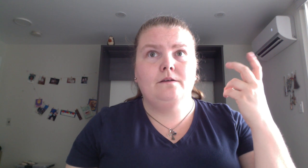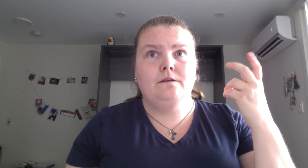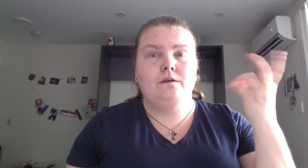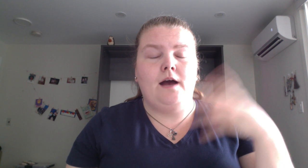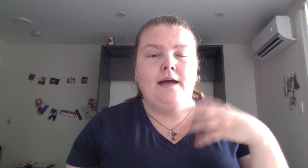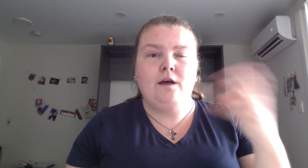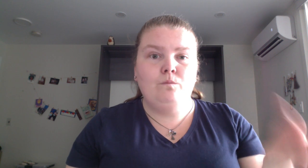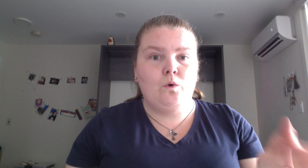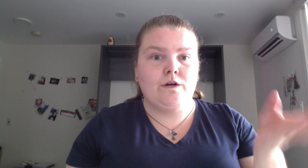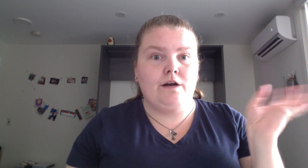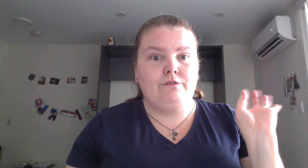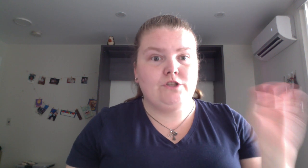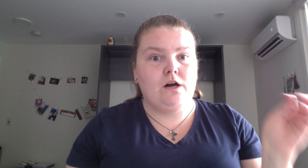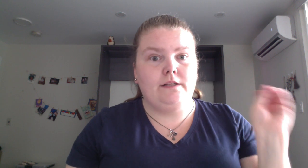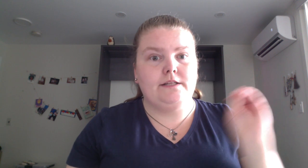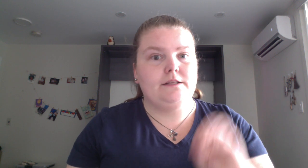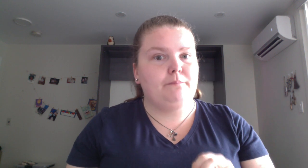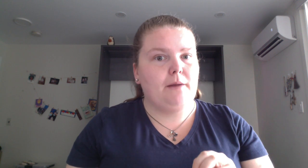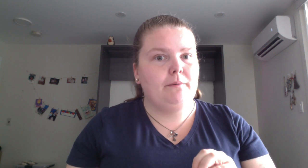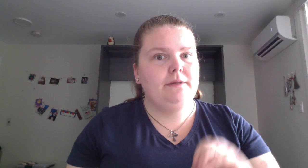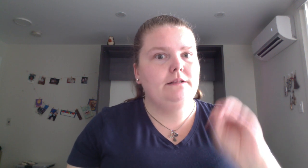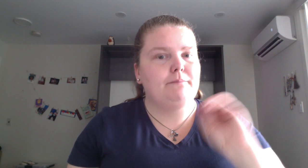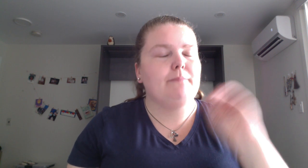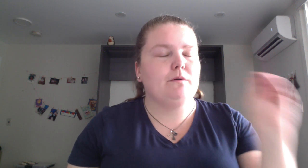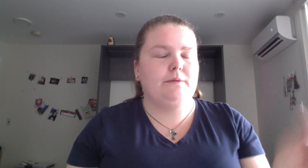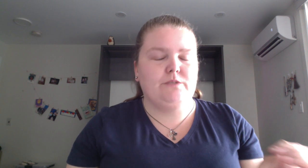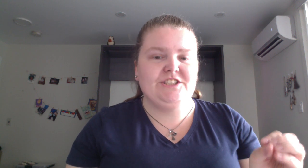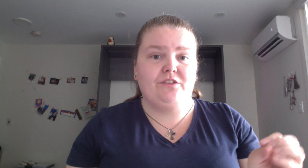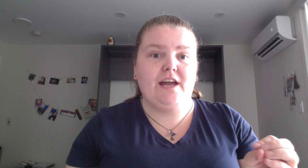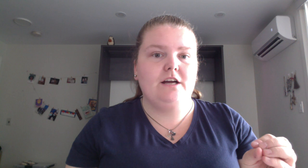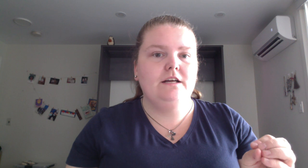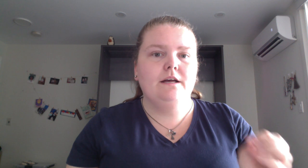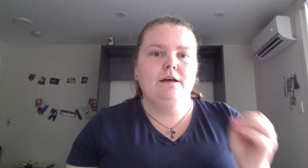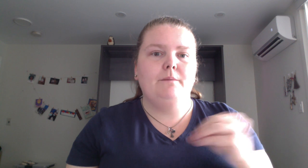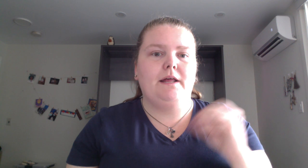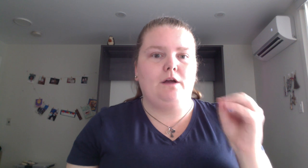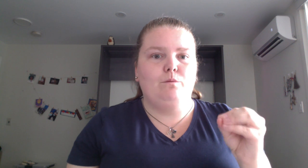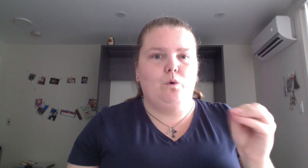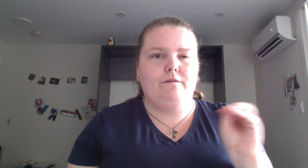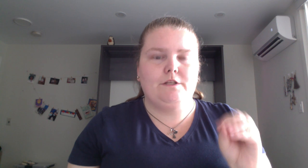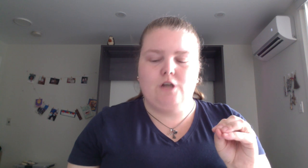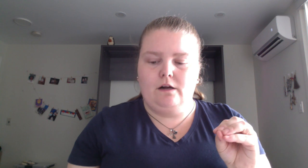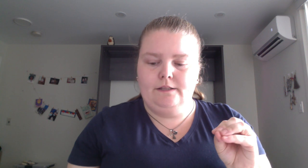I got more of the chocolate than the peppermint. The peppermint was still there, but I got more of the chocolate.